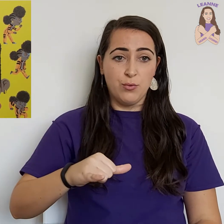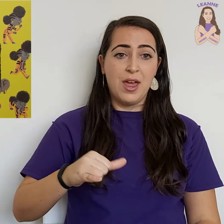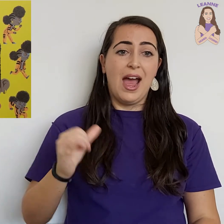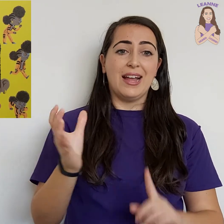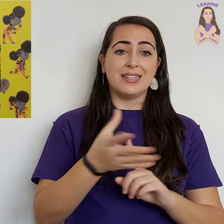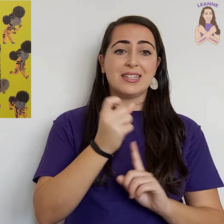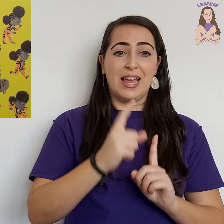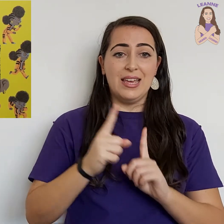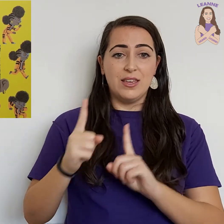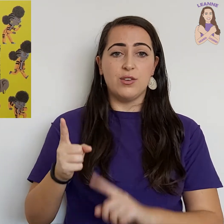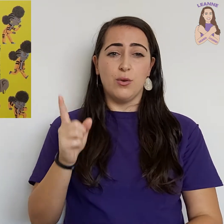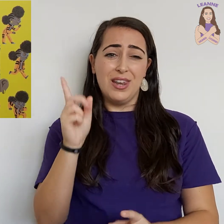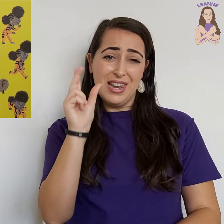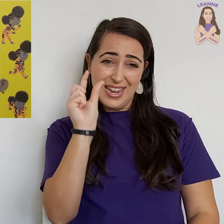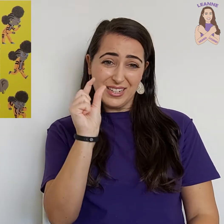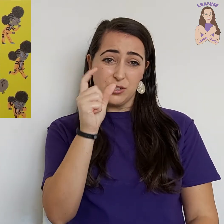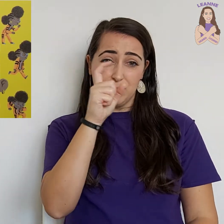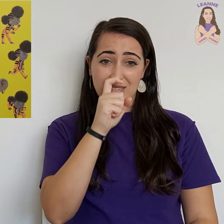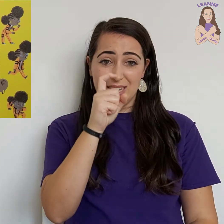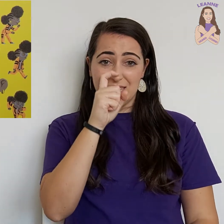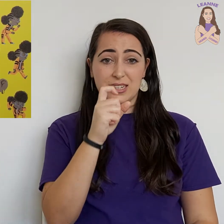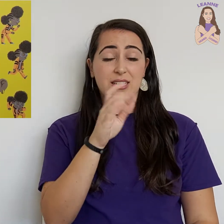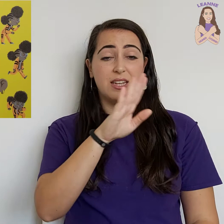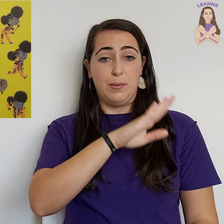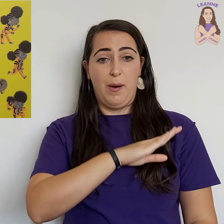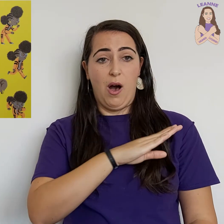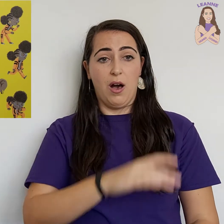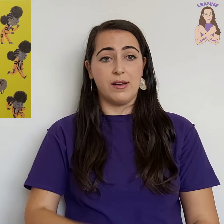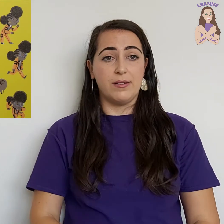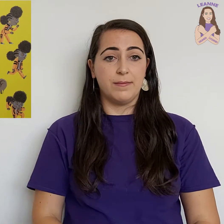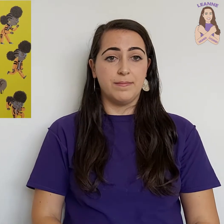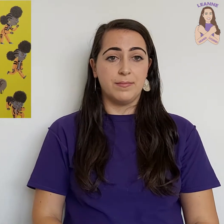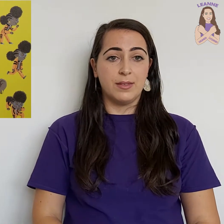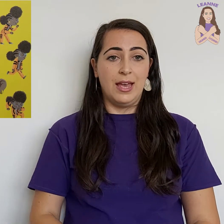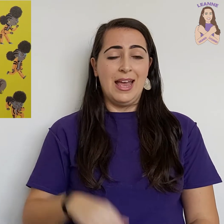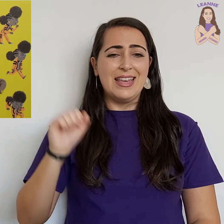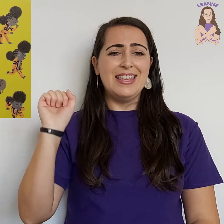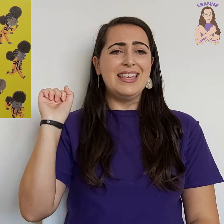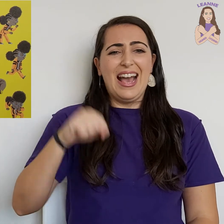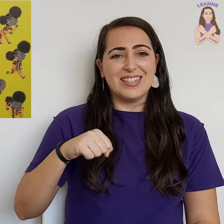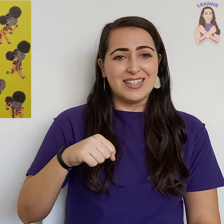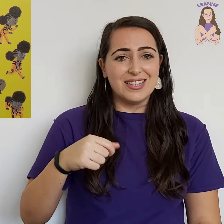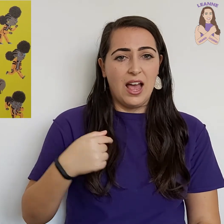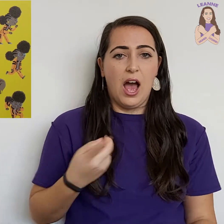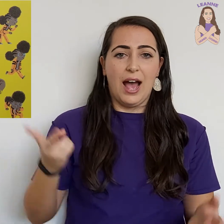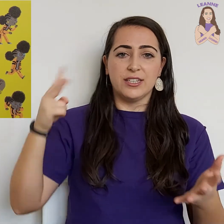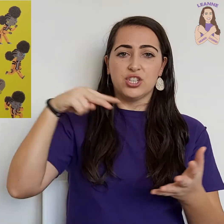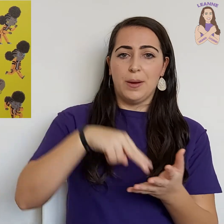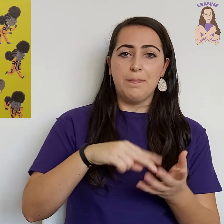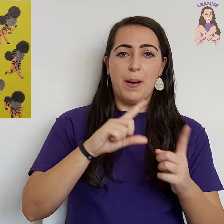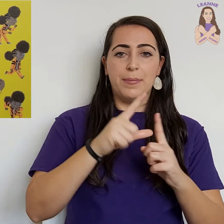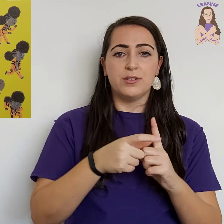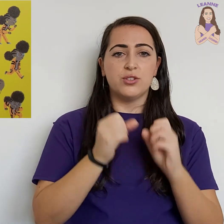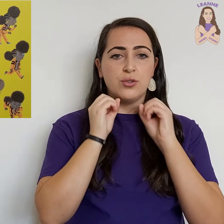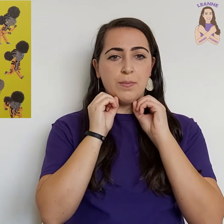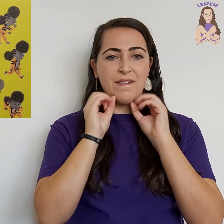and take your little sister to the park. Yes! I jump up and do my